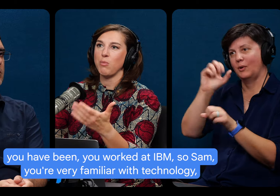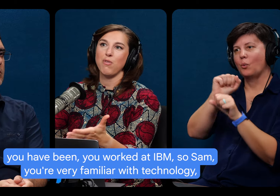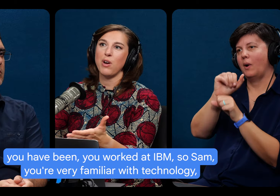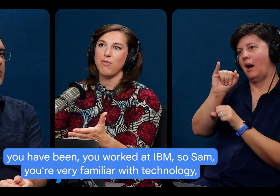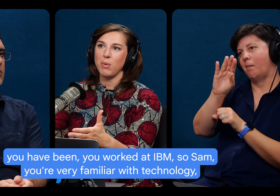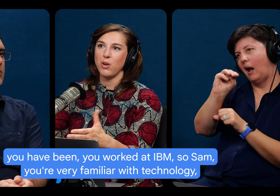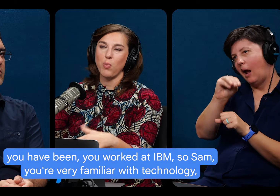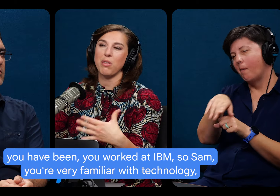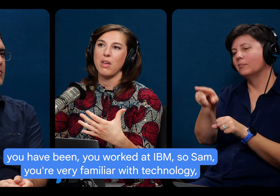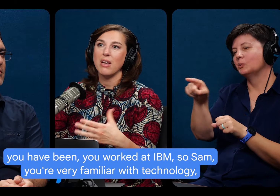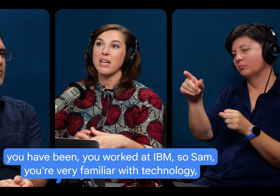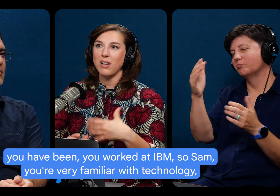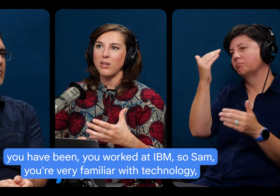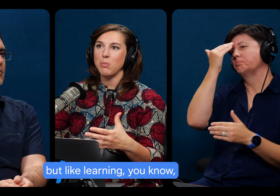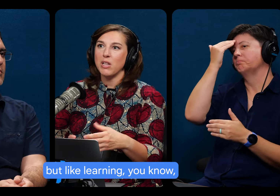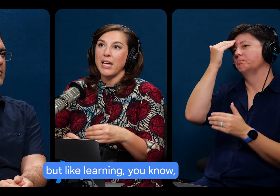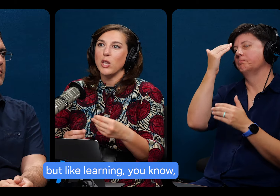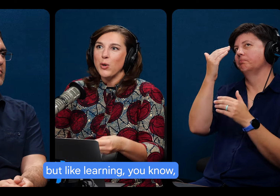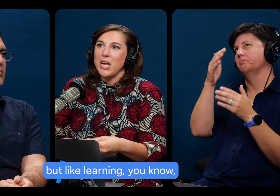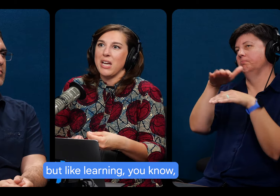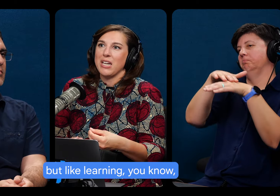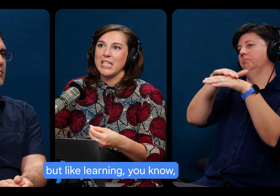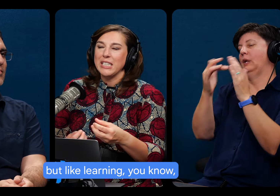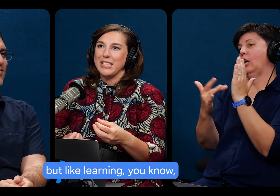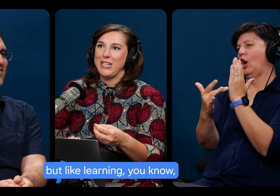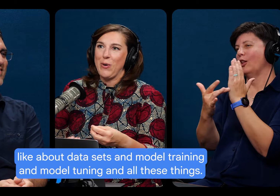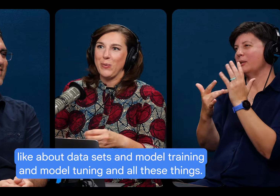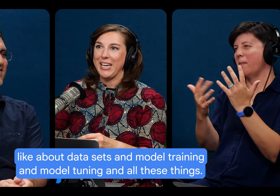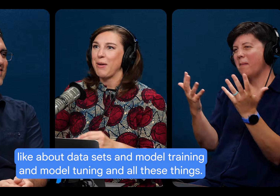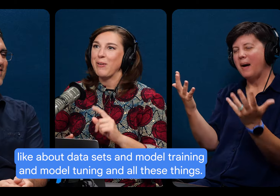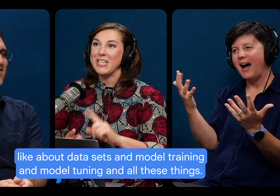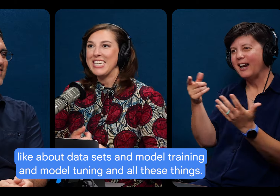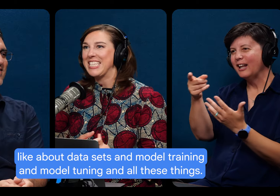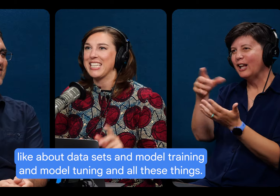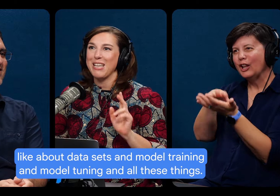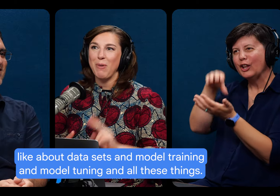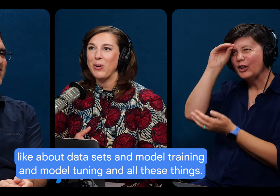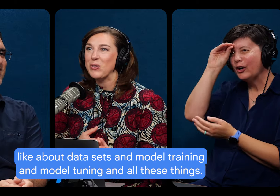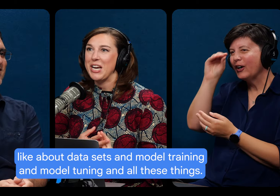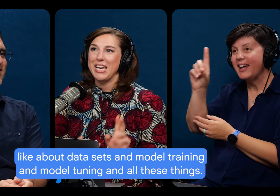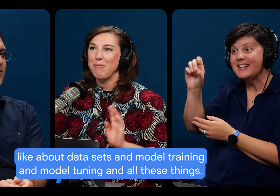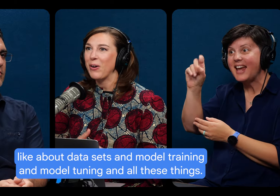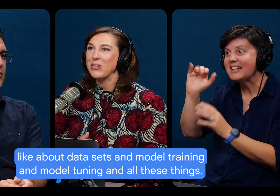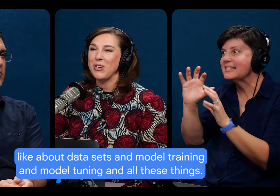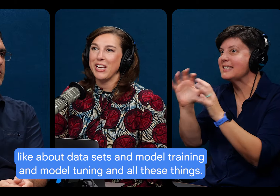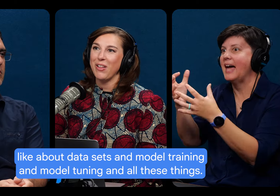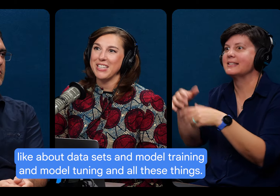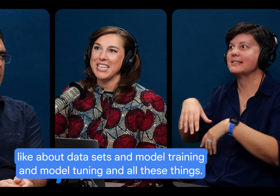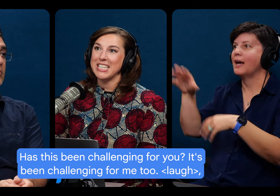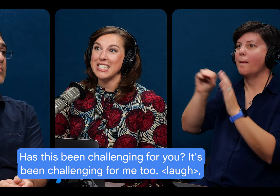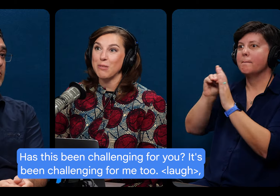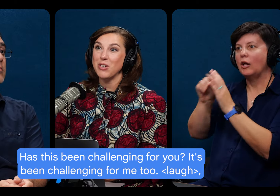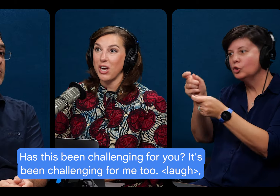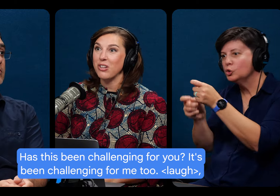So Sam, you're very familiar with technology, but like learning, you know, like about data sets and model training and model tuning and all